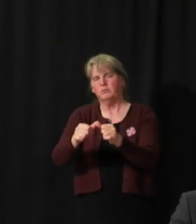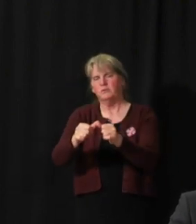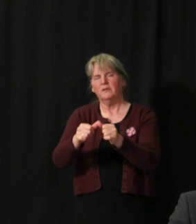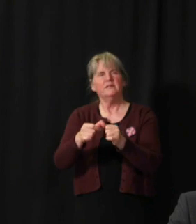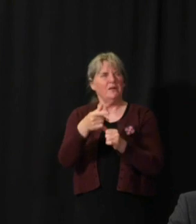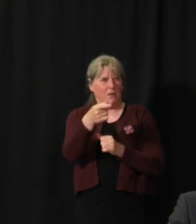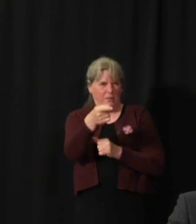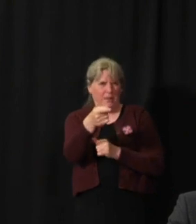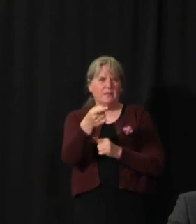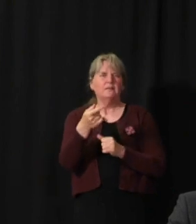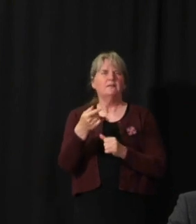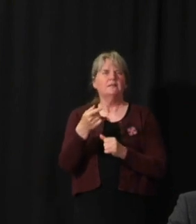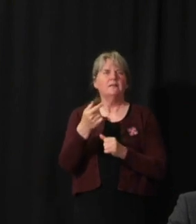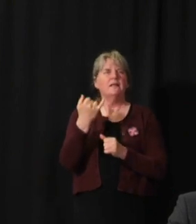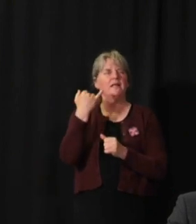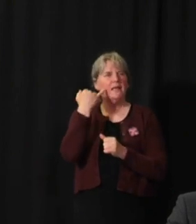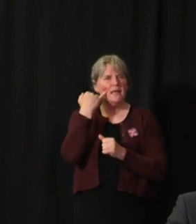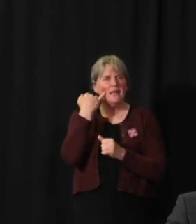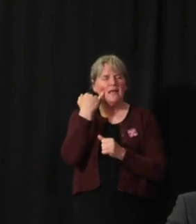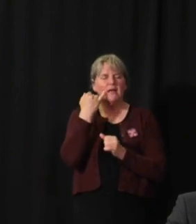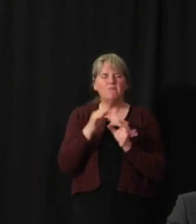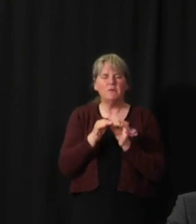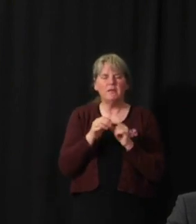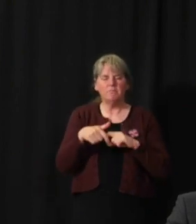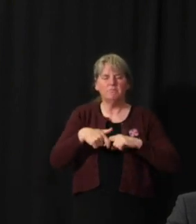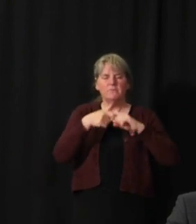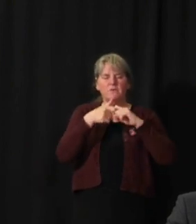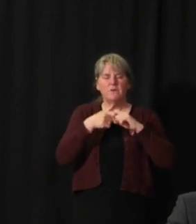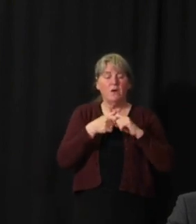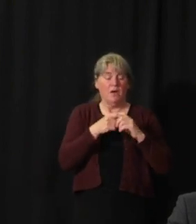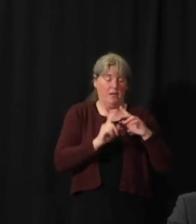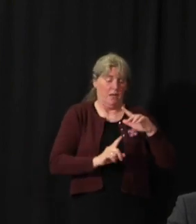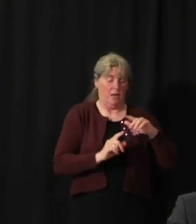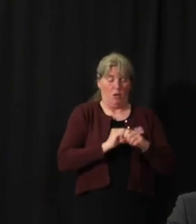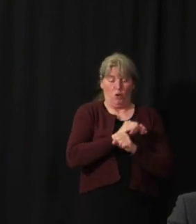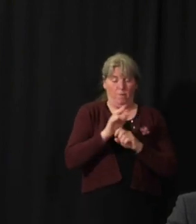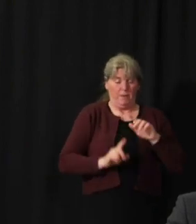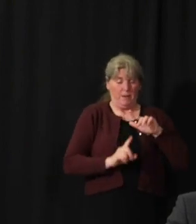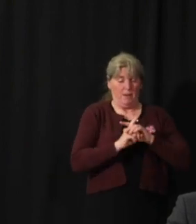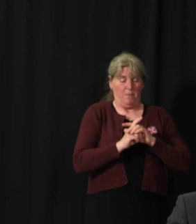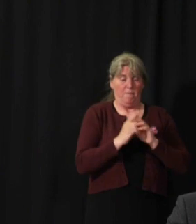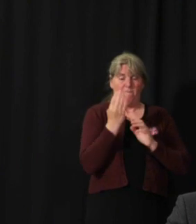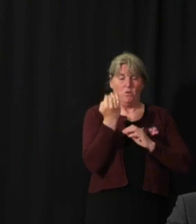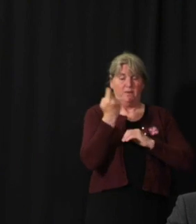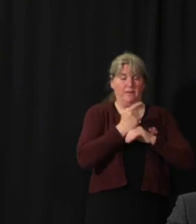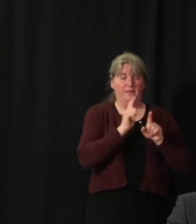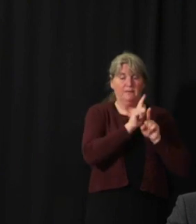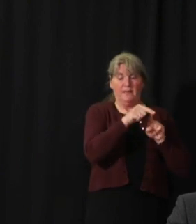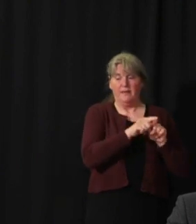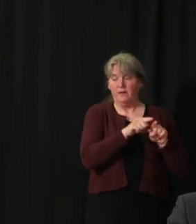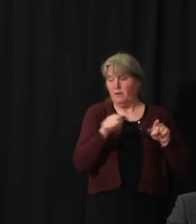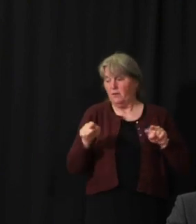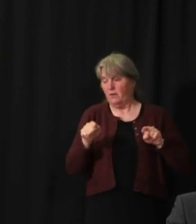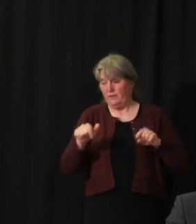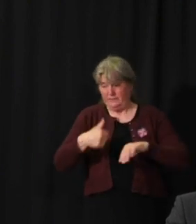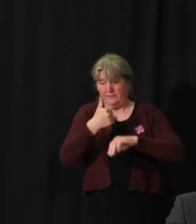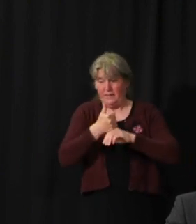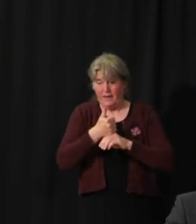we had a lag time between introduction and implementation of public health measures,